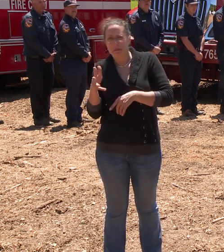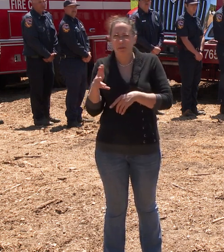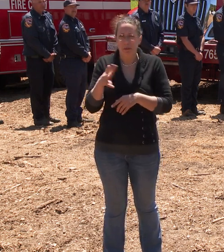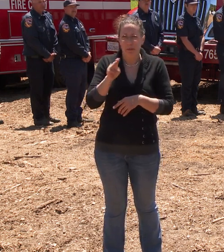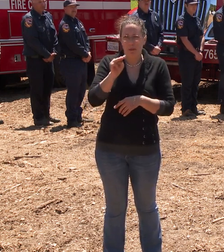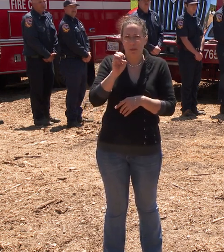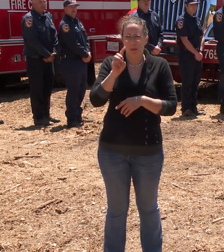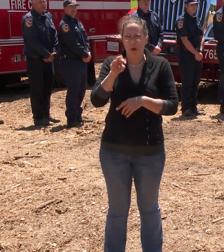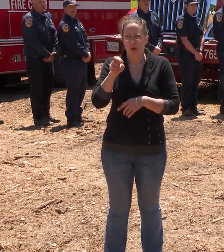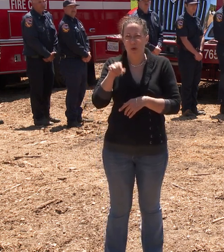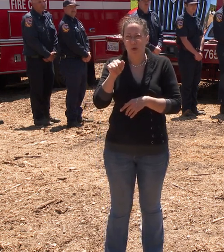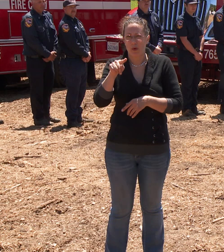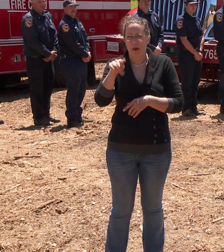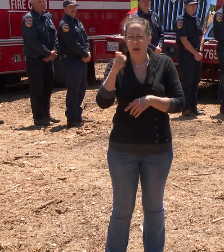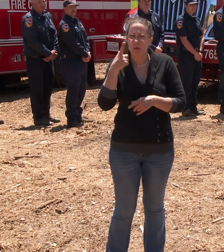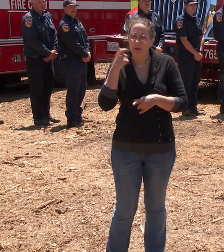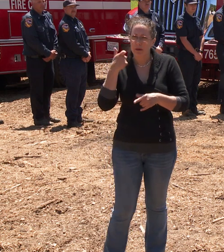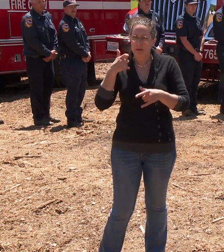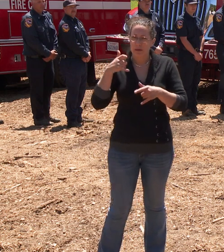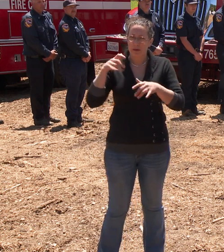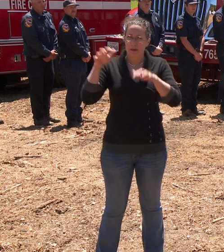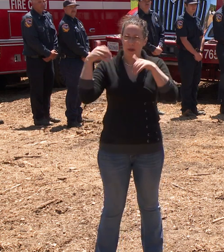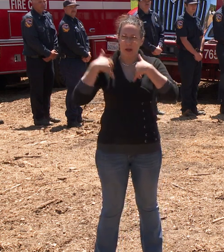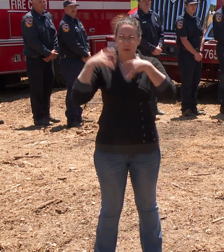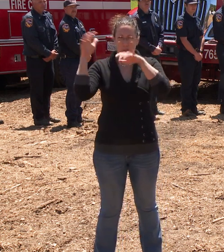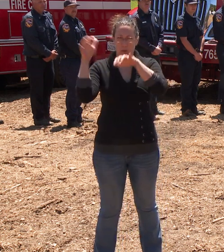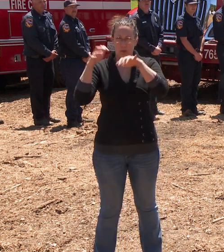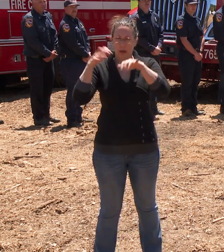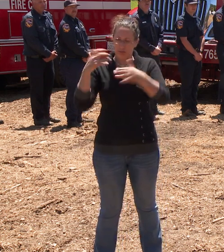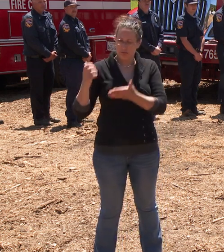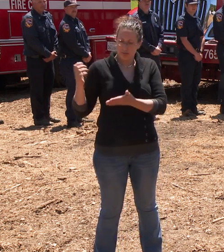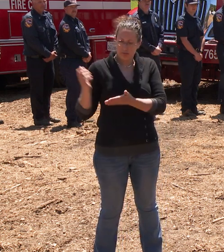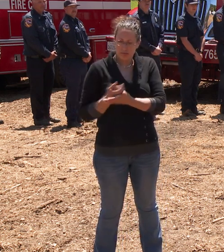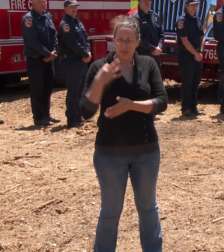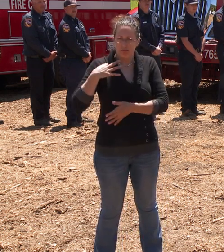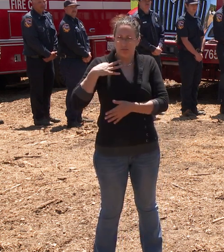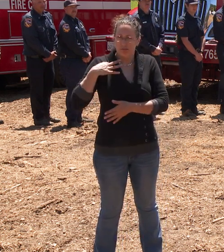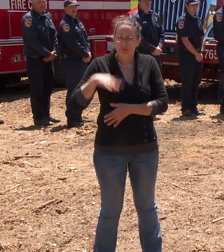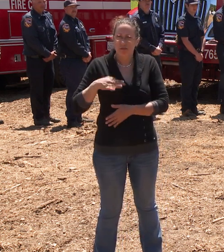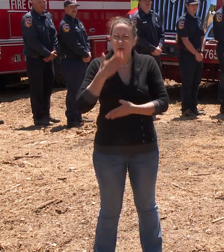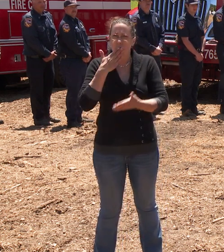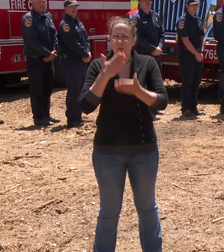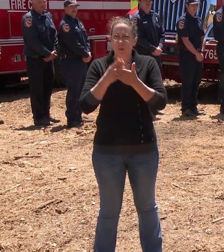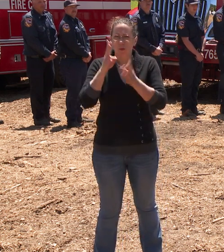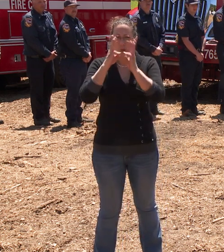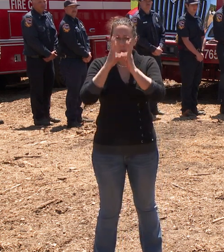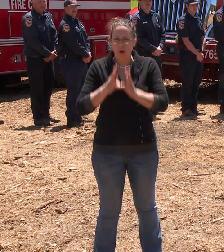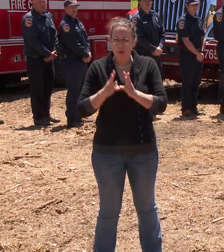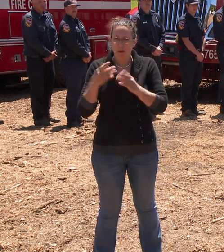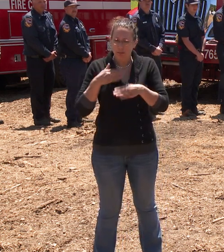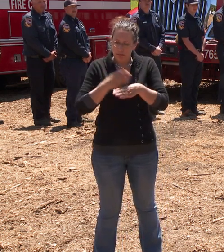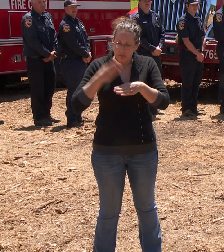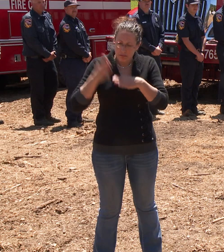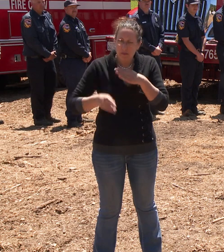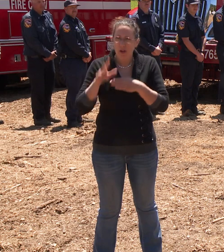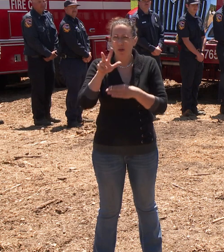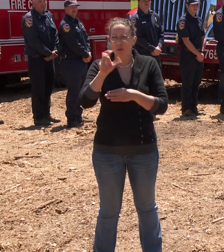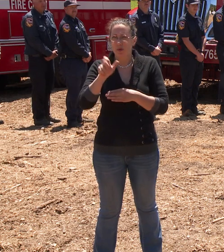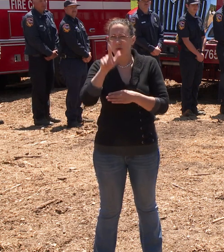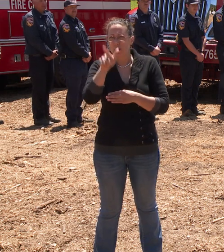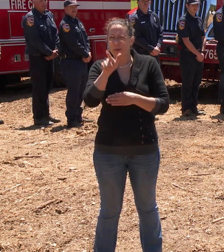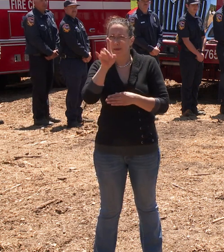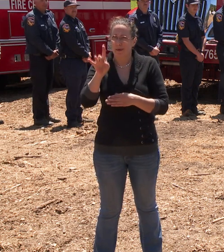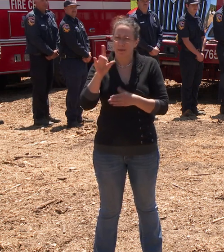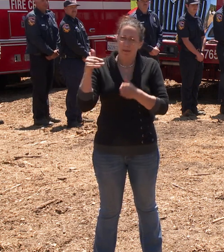precipitation, we were able to take advantage of favorable conditions to complete approximately 328